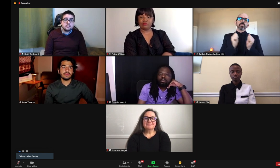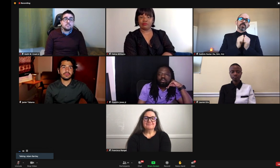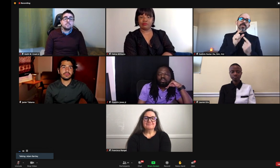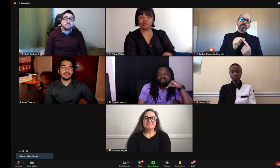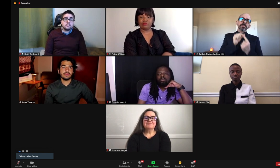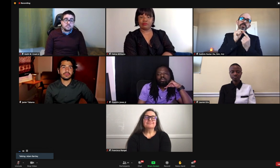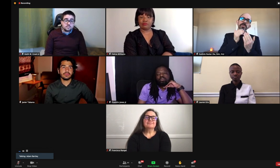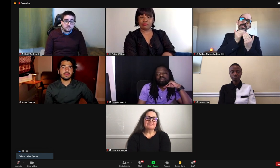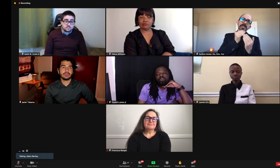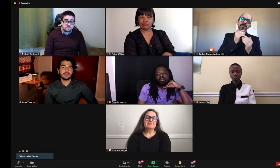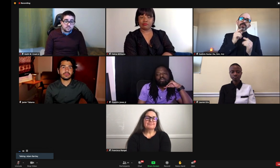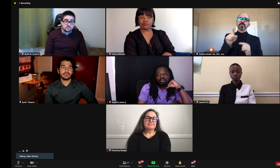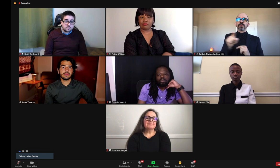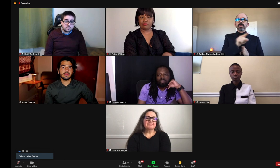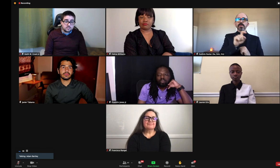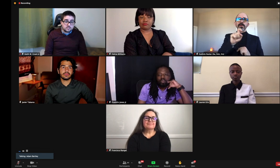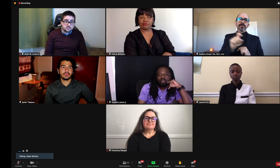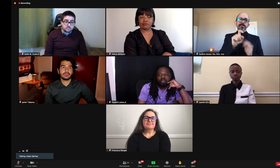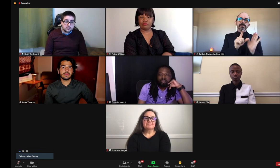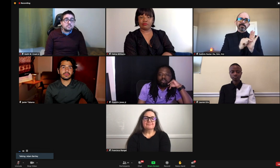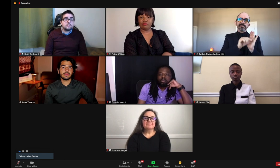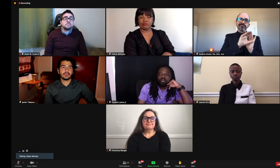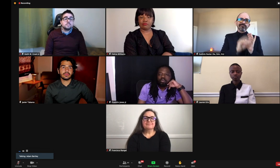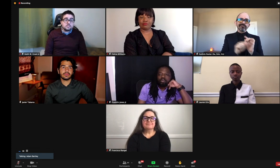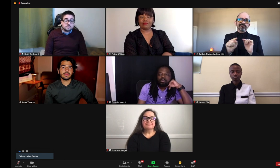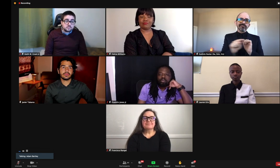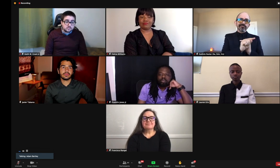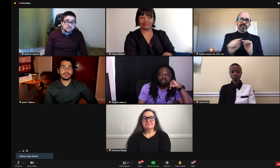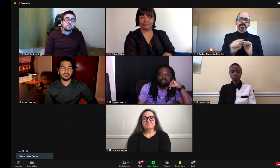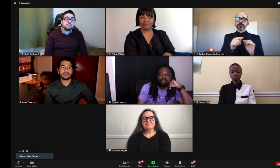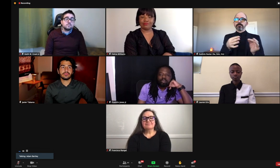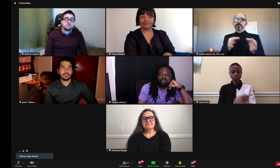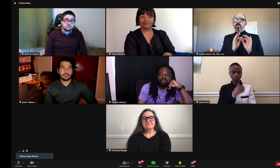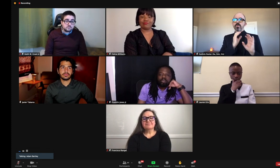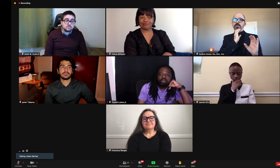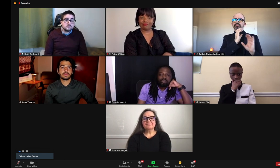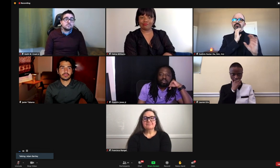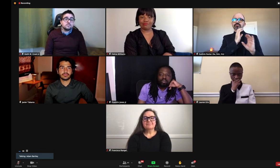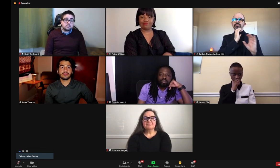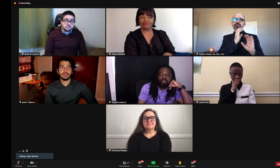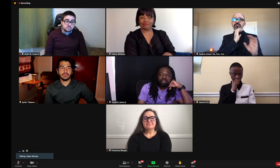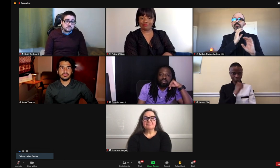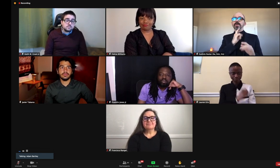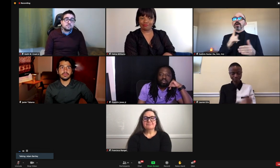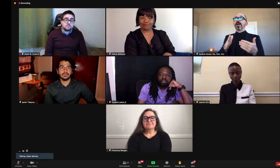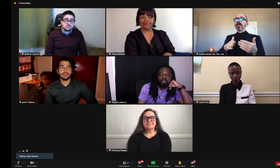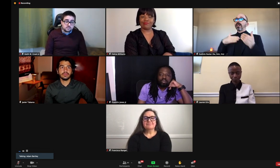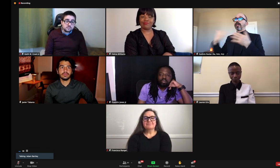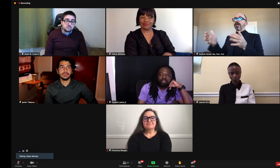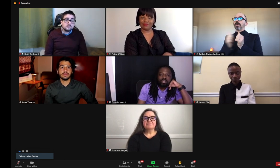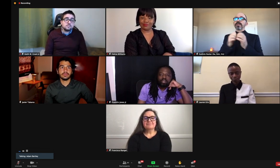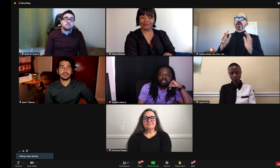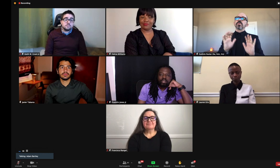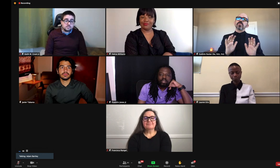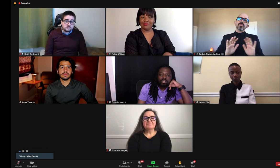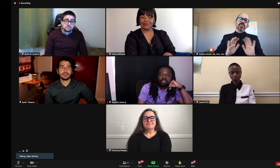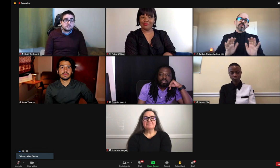they will ask for a number of questions, company logo, things like that, and try to work out a lot of those details.